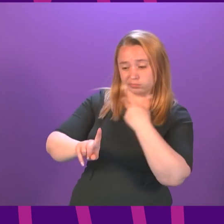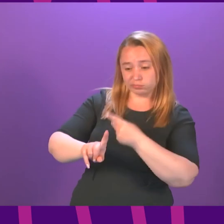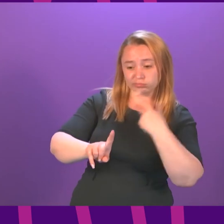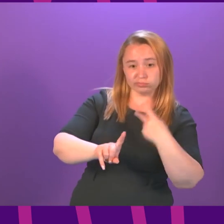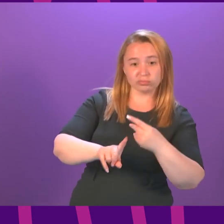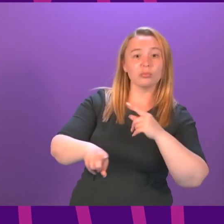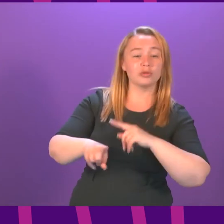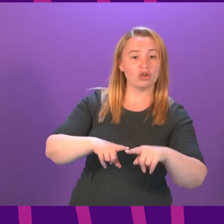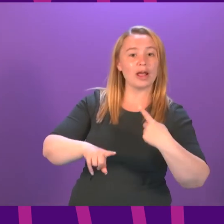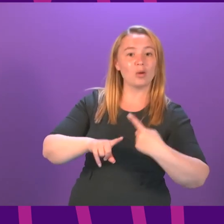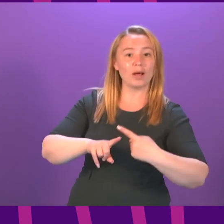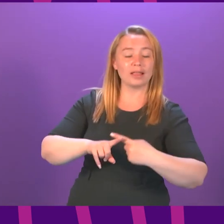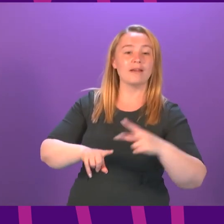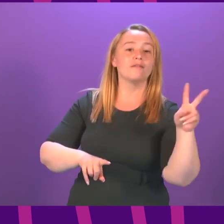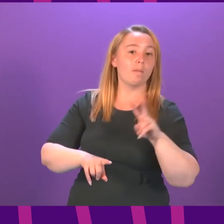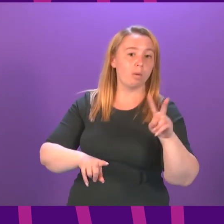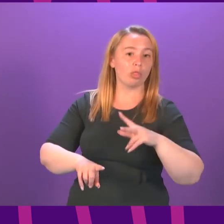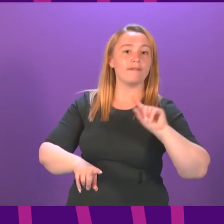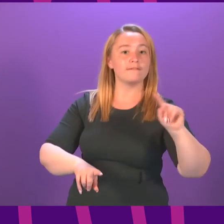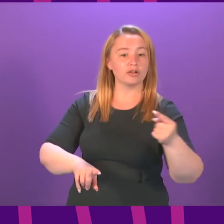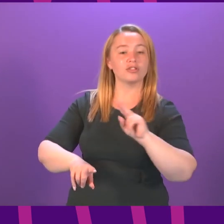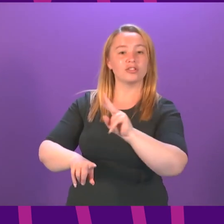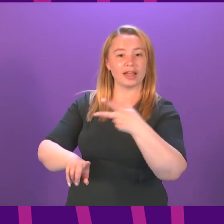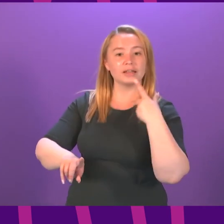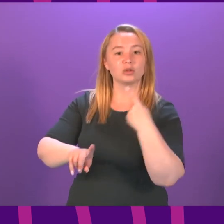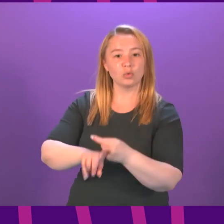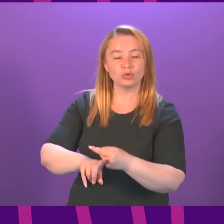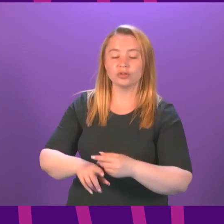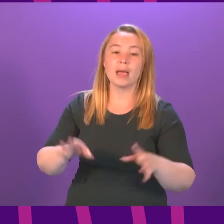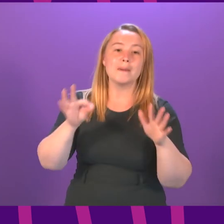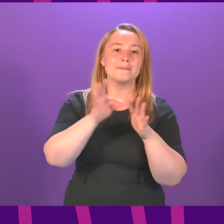not just with one but with two doses the